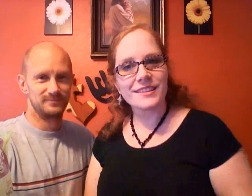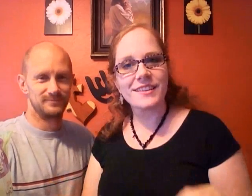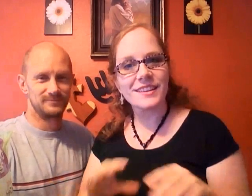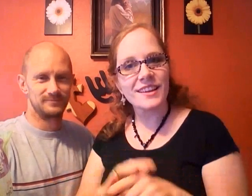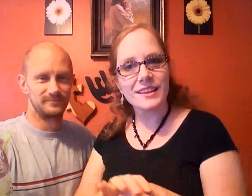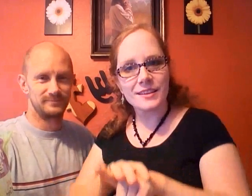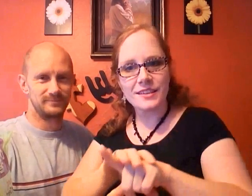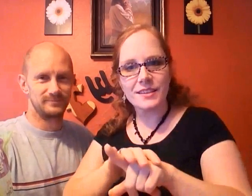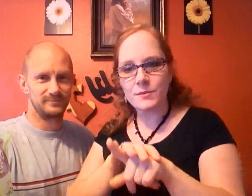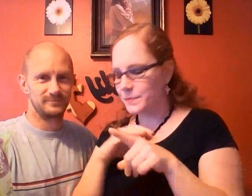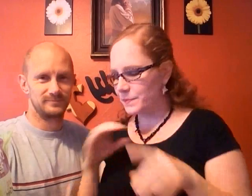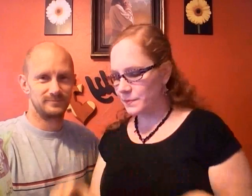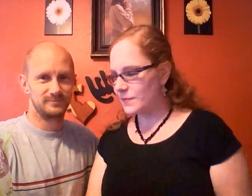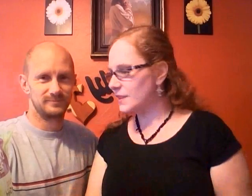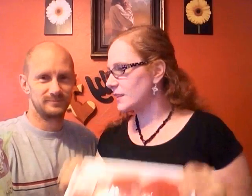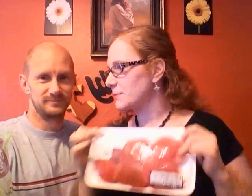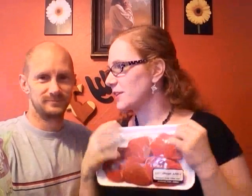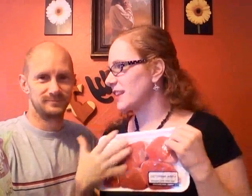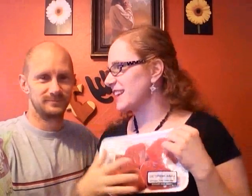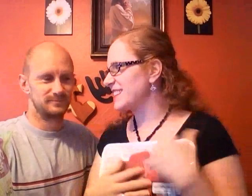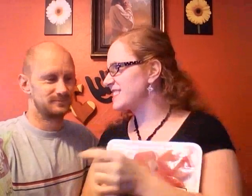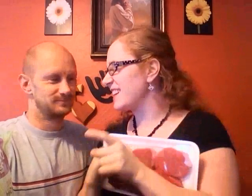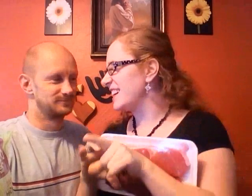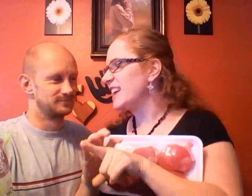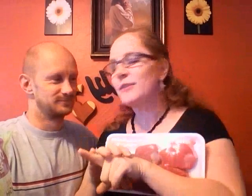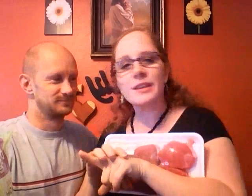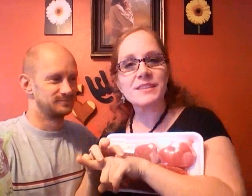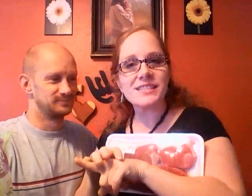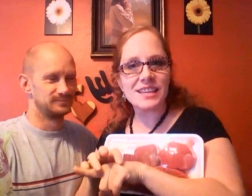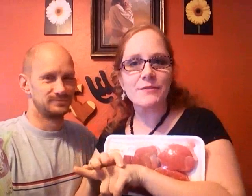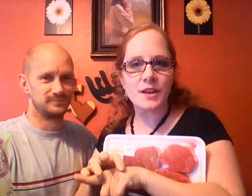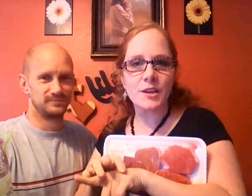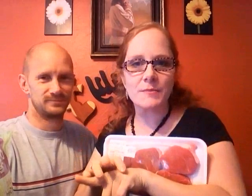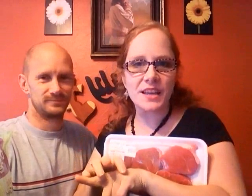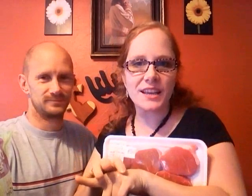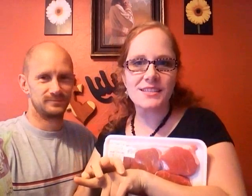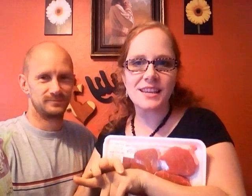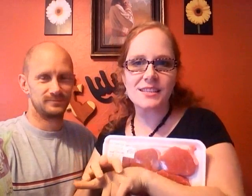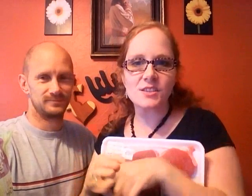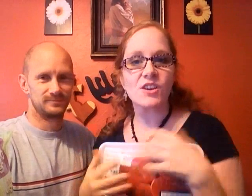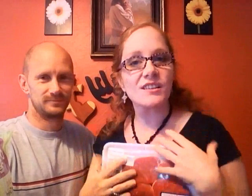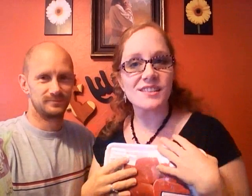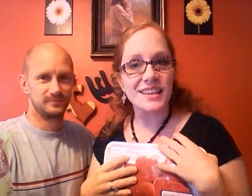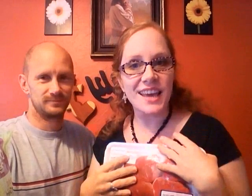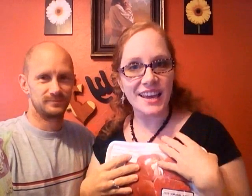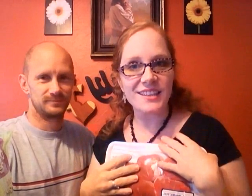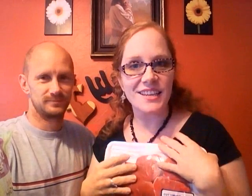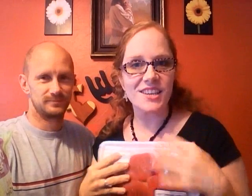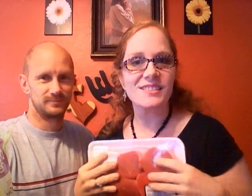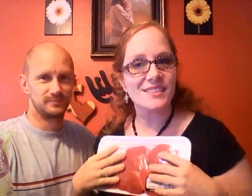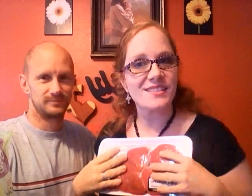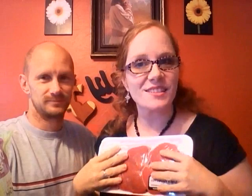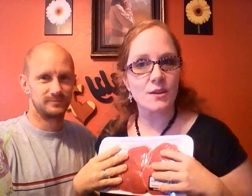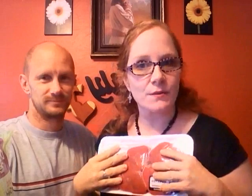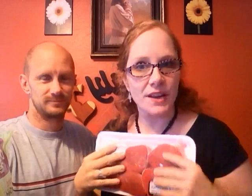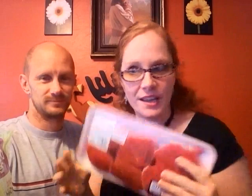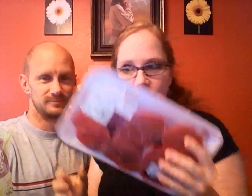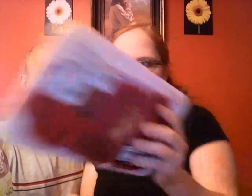let me hold that again sorry when I'm testing it for him he's nice and strong so he can digest this this is good for him